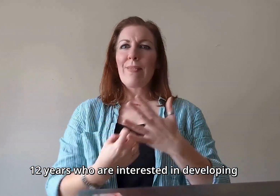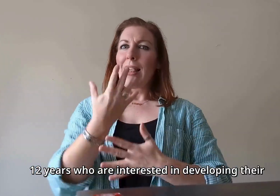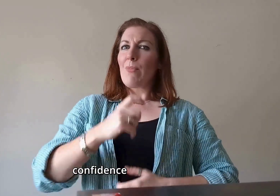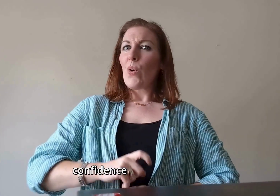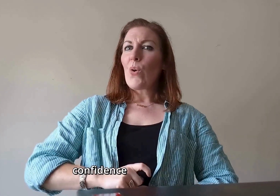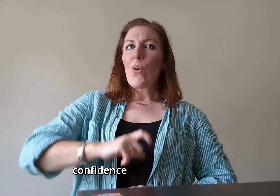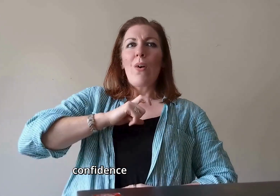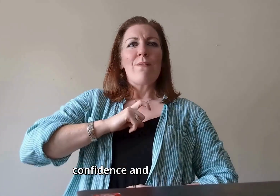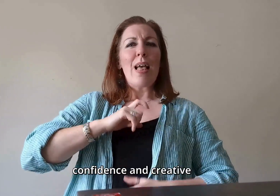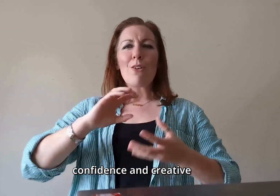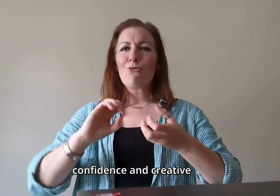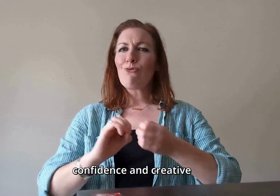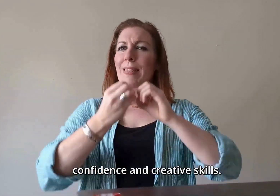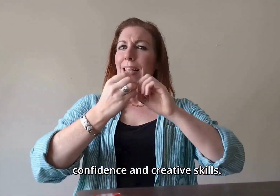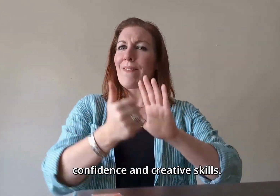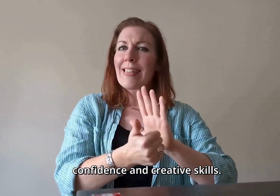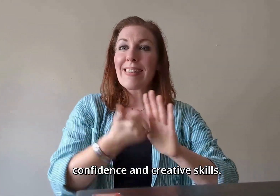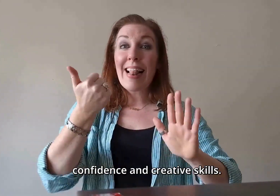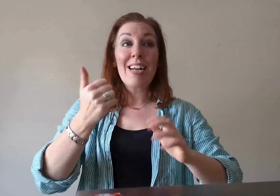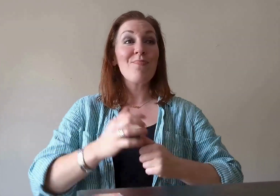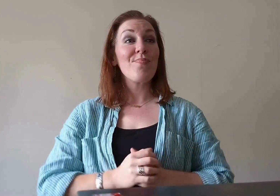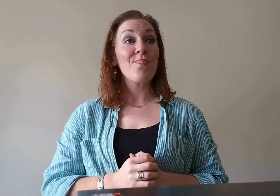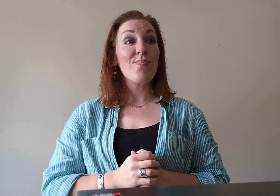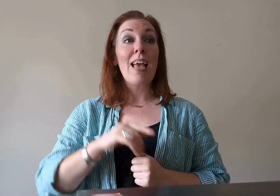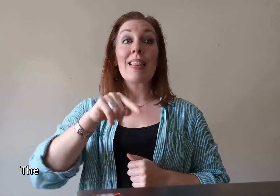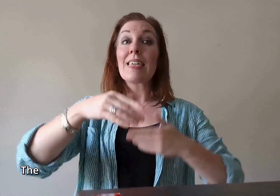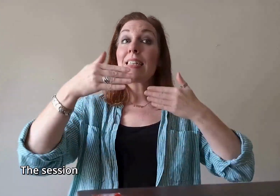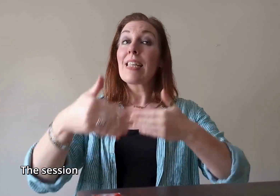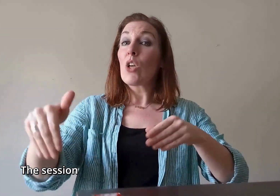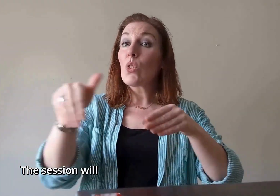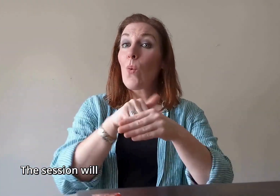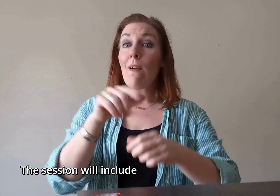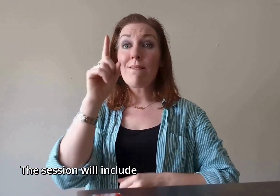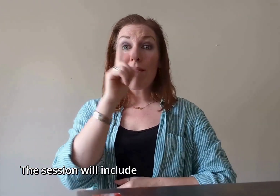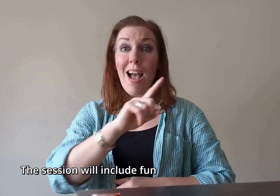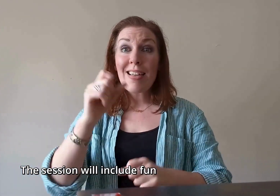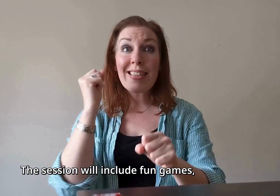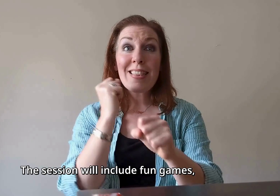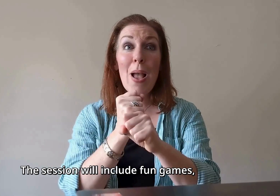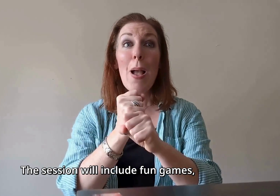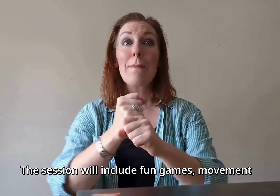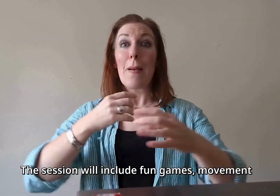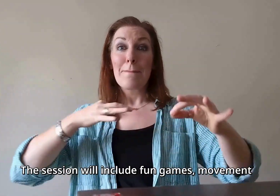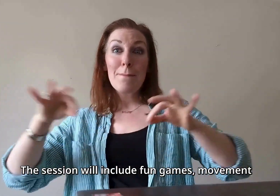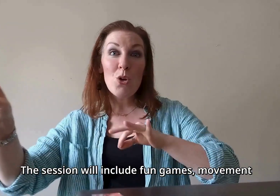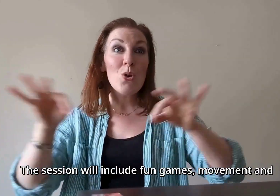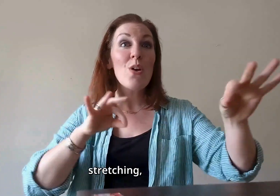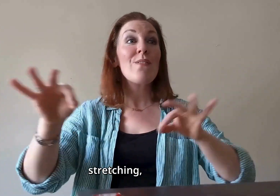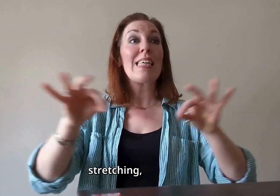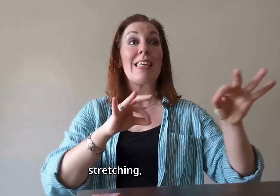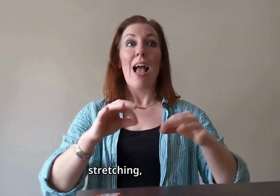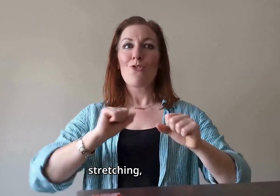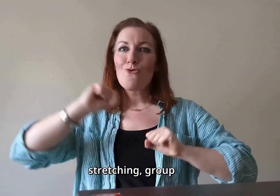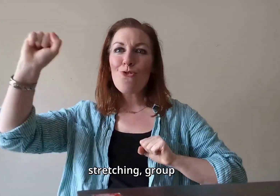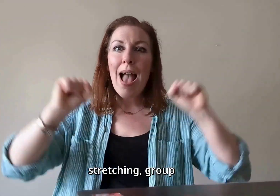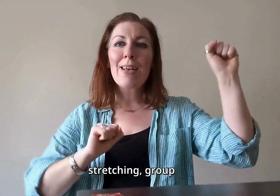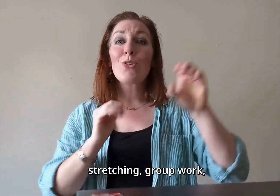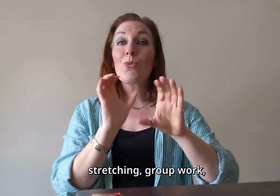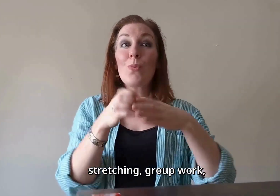their confidence and creative skills. The session will include fun games, movement and stretching, group work,